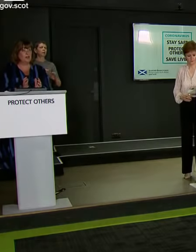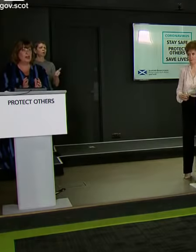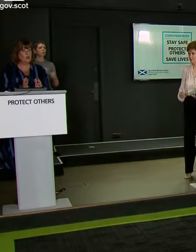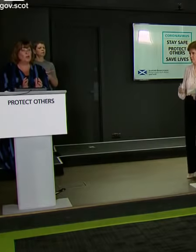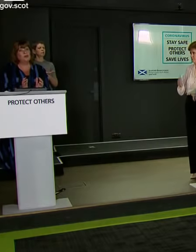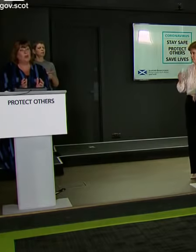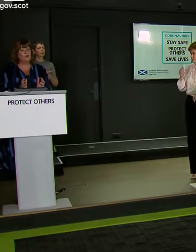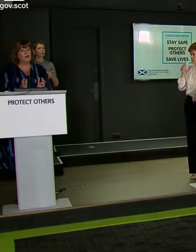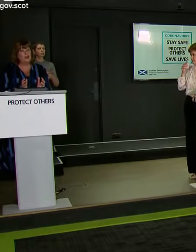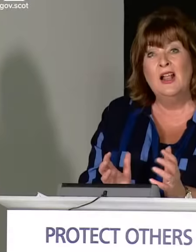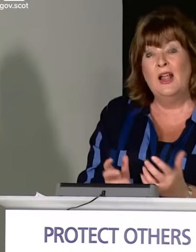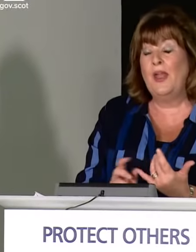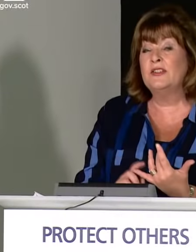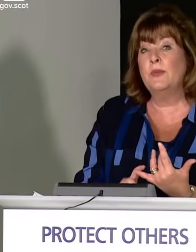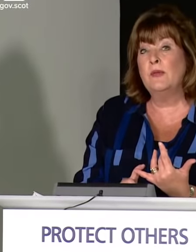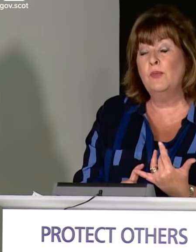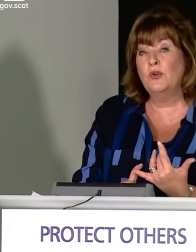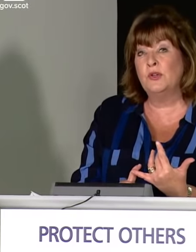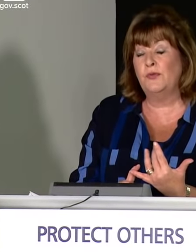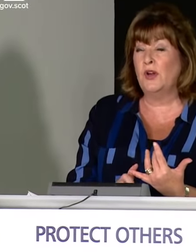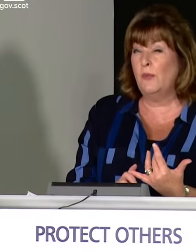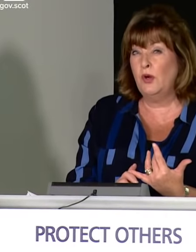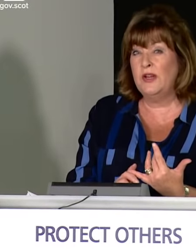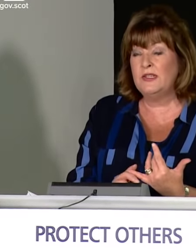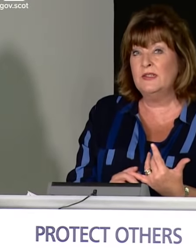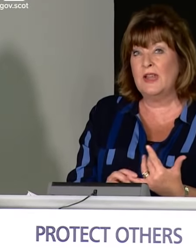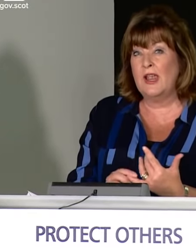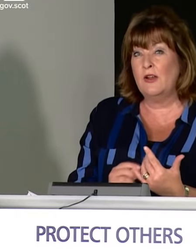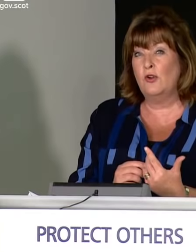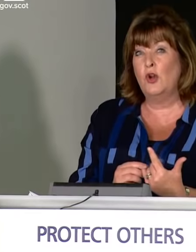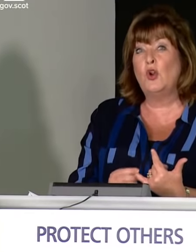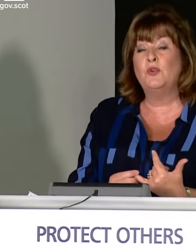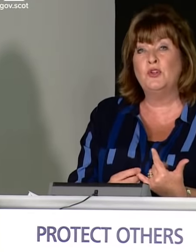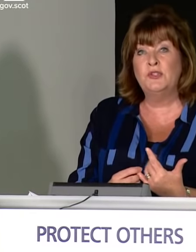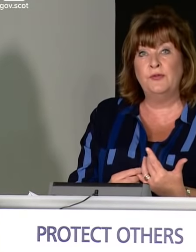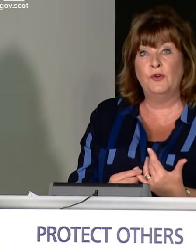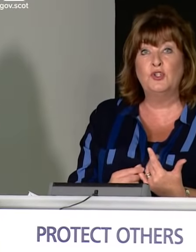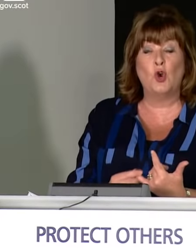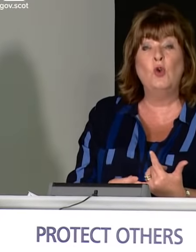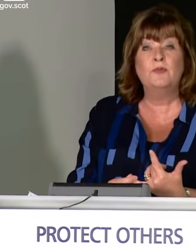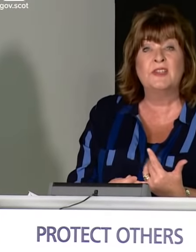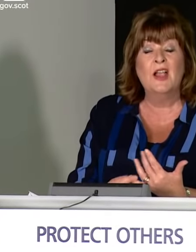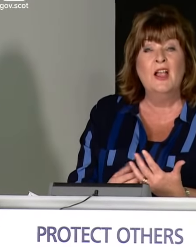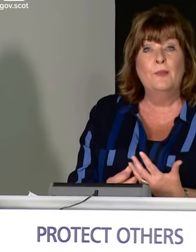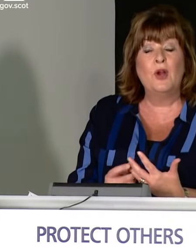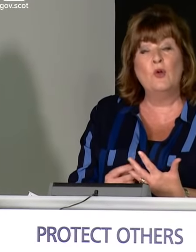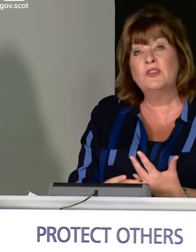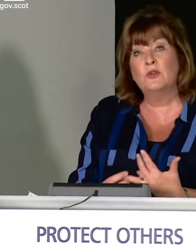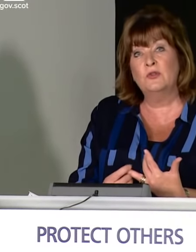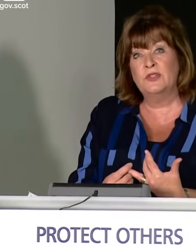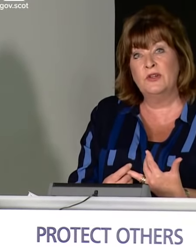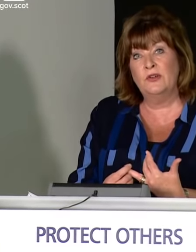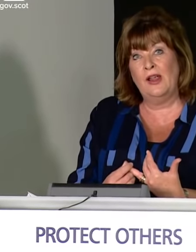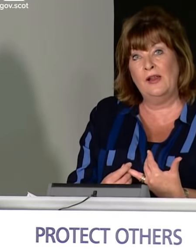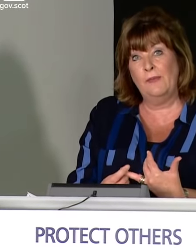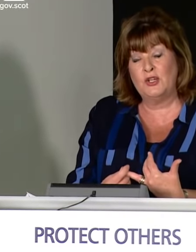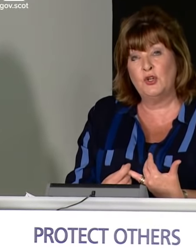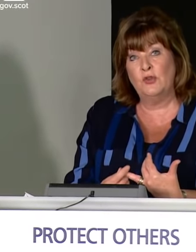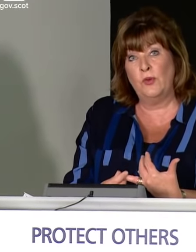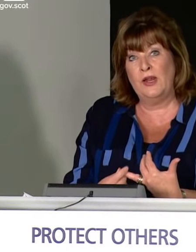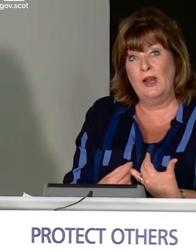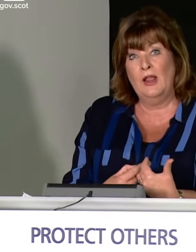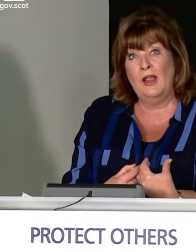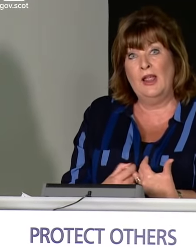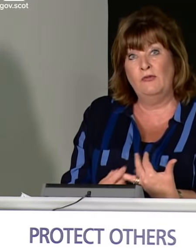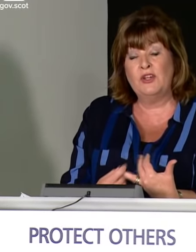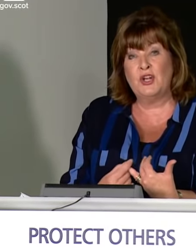steer an economic recovery. That's going to be important for a number of reasons. A good opportunity for jobs, but also to make